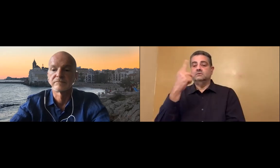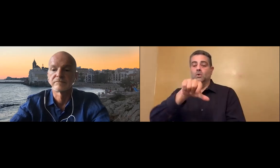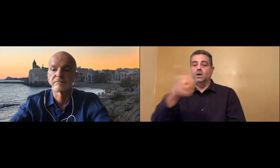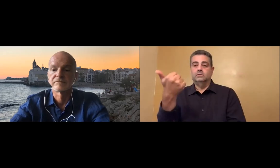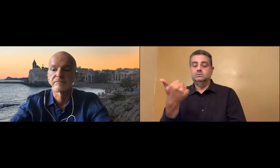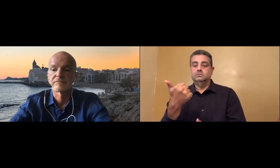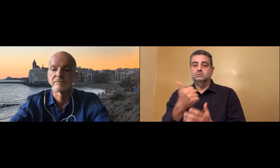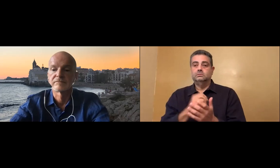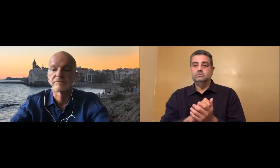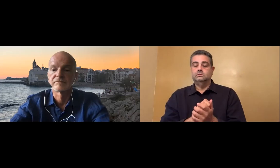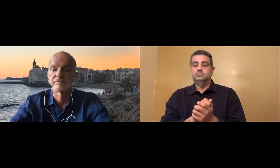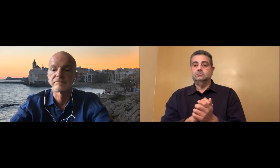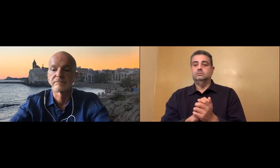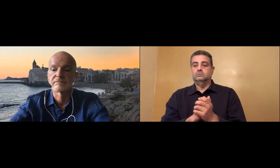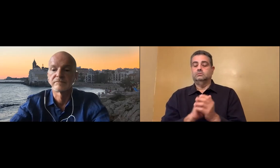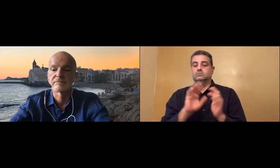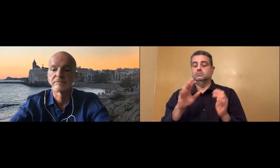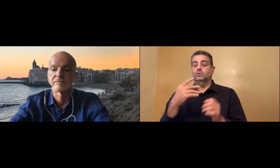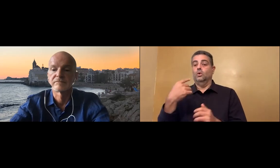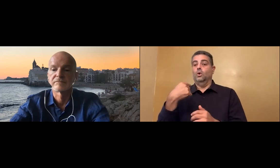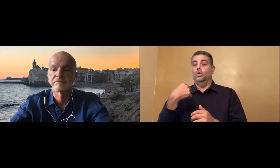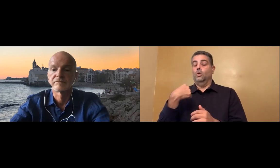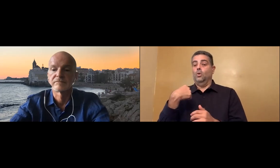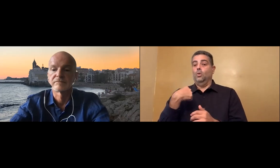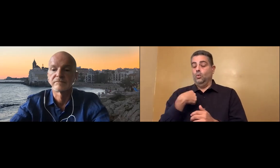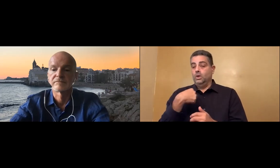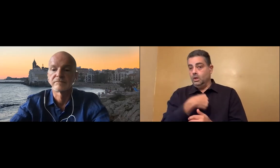because for that I can access that instantly.